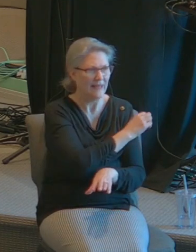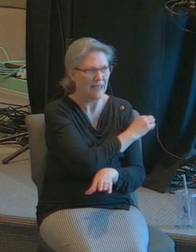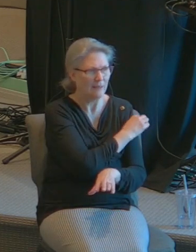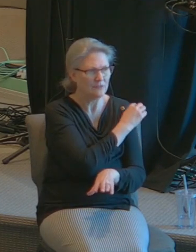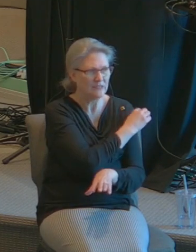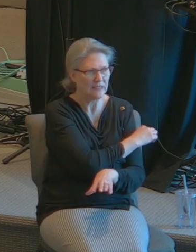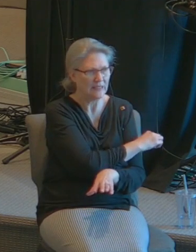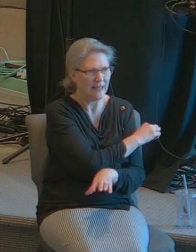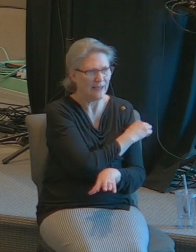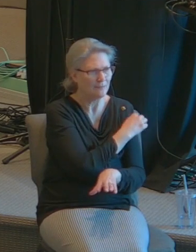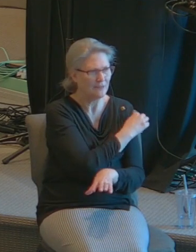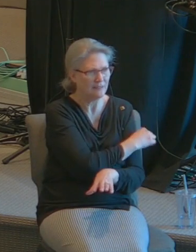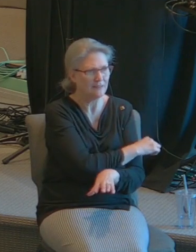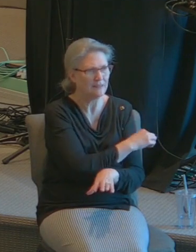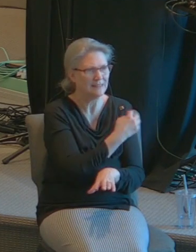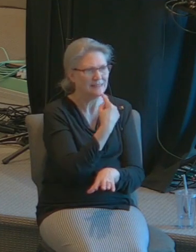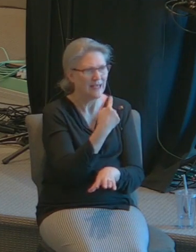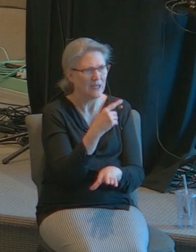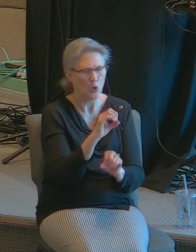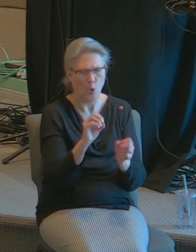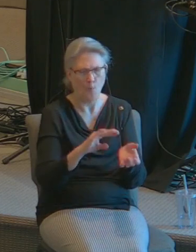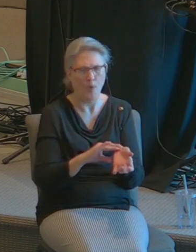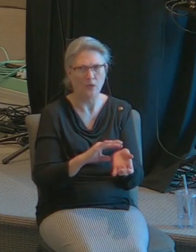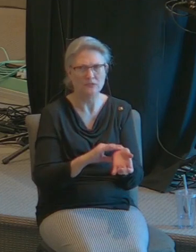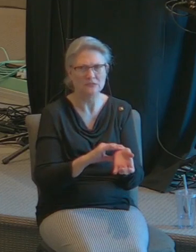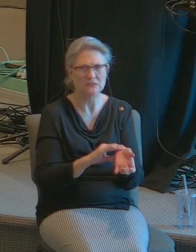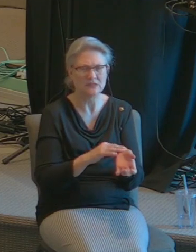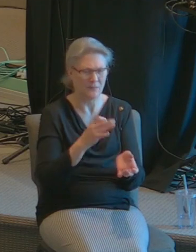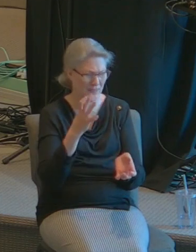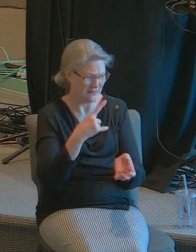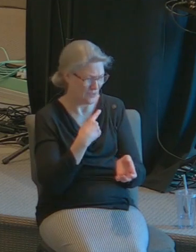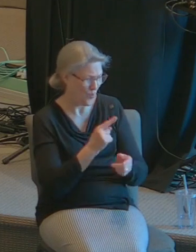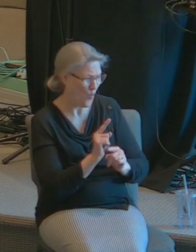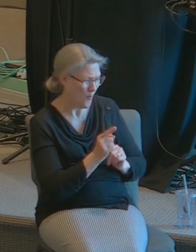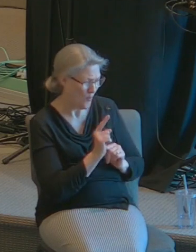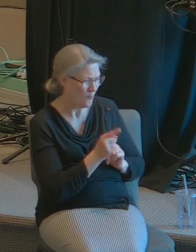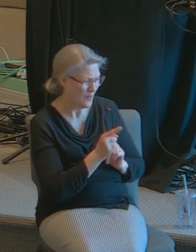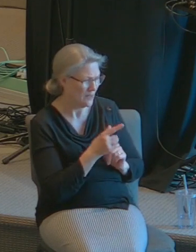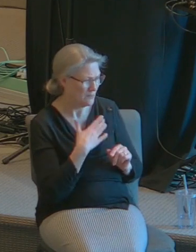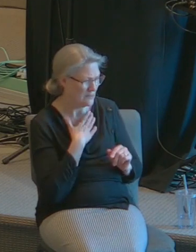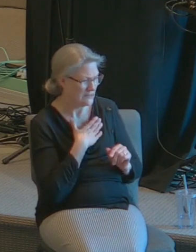and the pastor said to them give us another moment